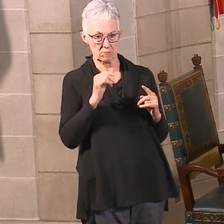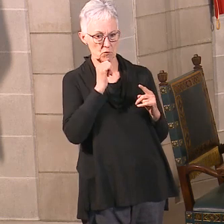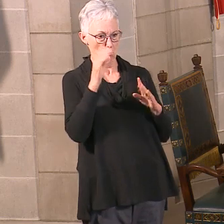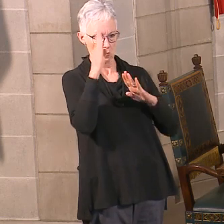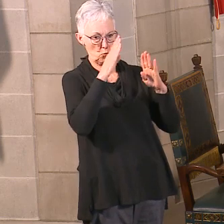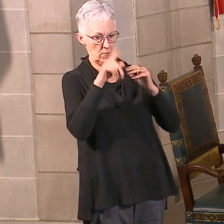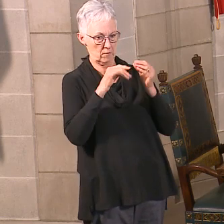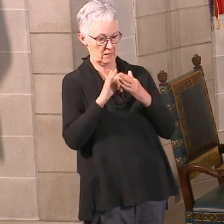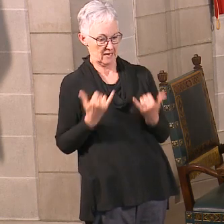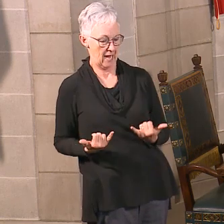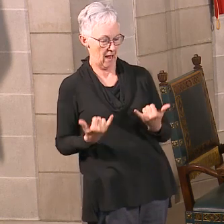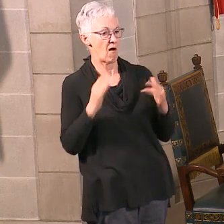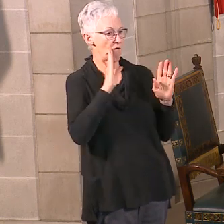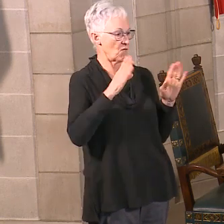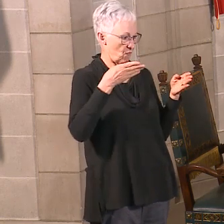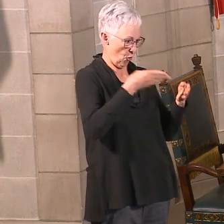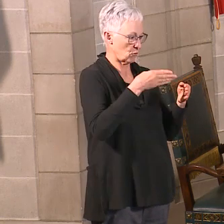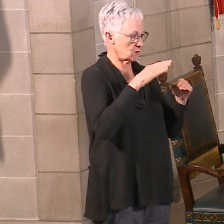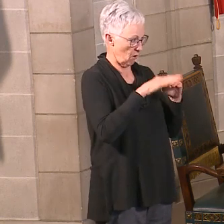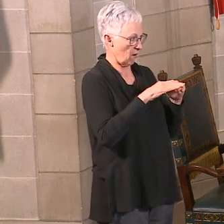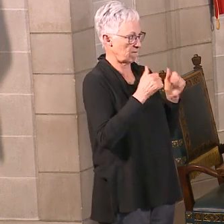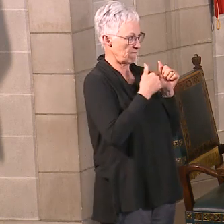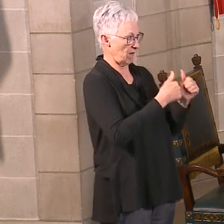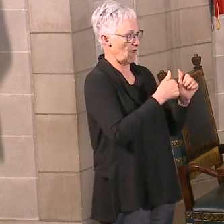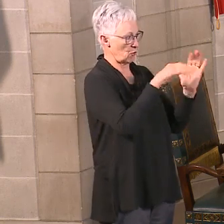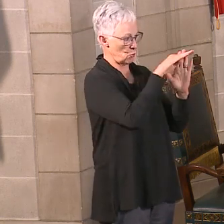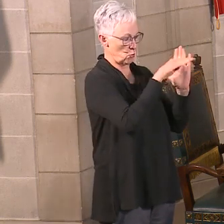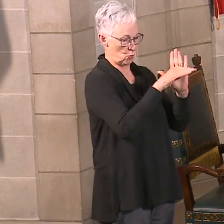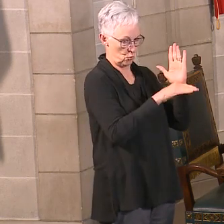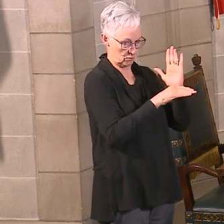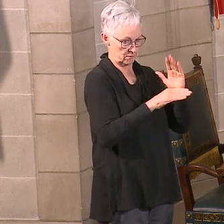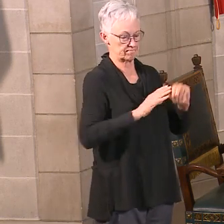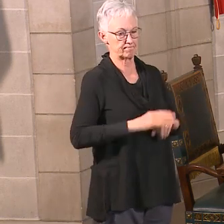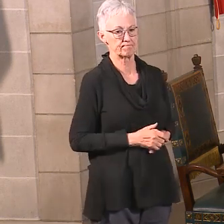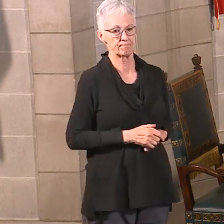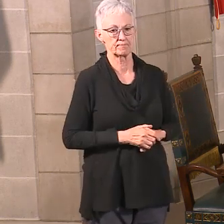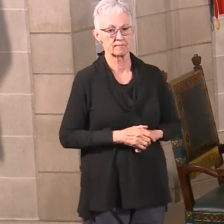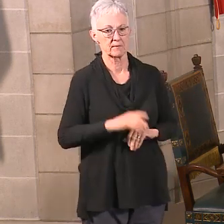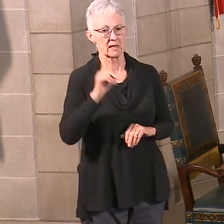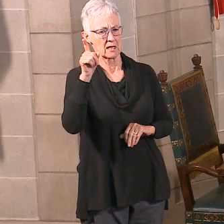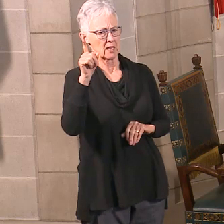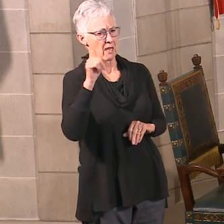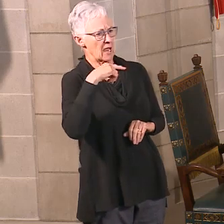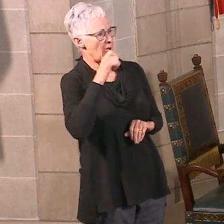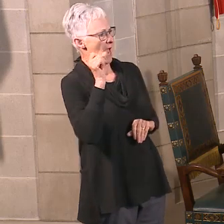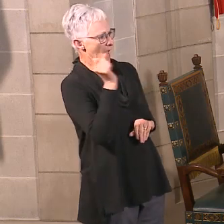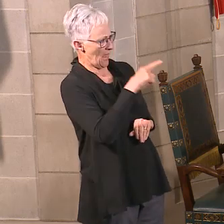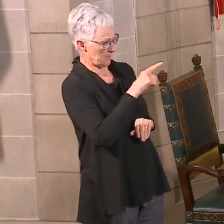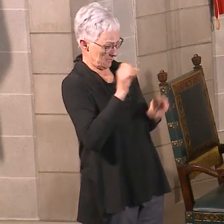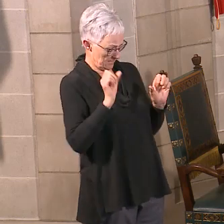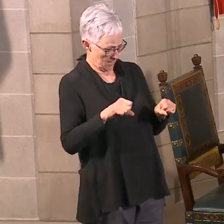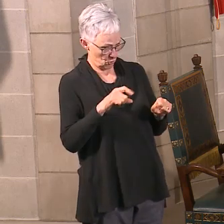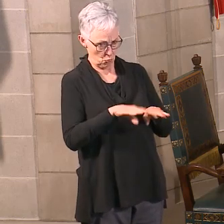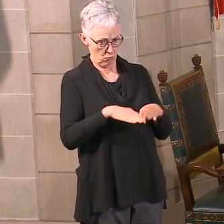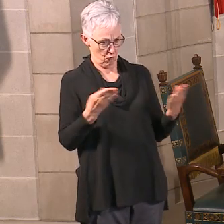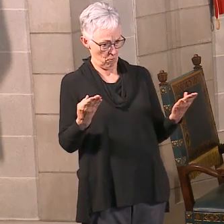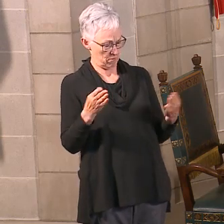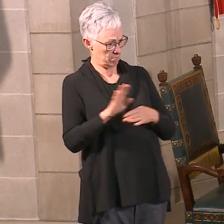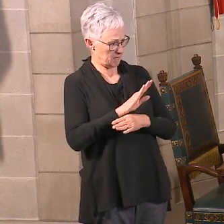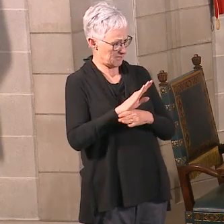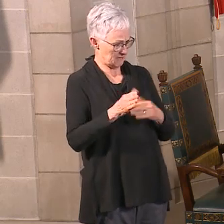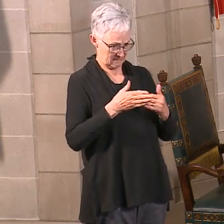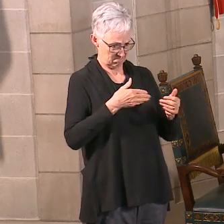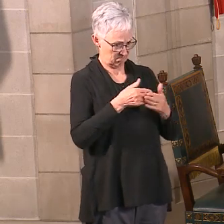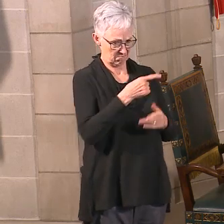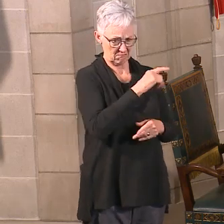Isn't it going to be difficult without more testing? If so, what can be done? So obviously testing is a part of the overall program. I do want to focus